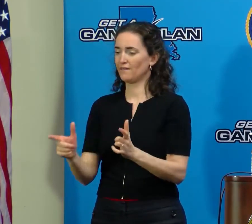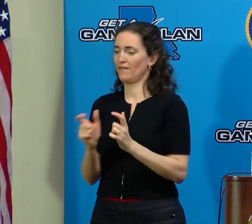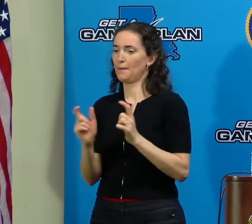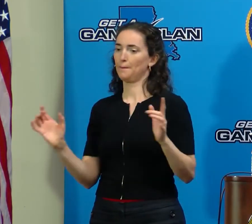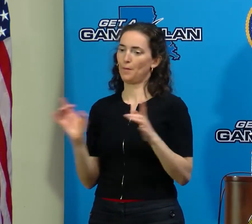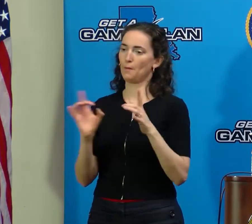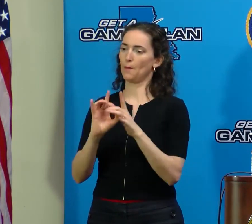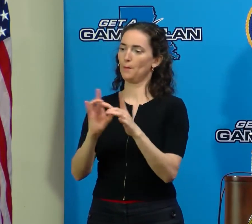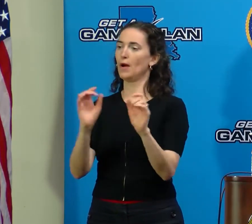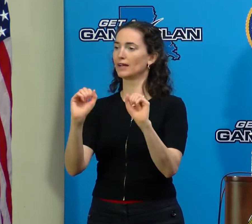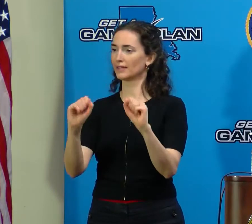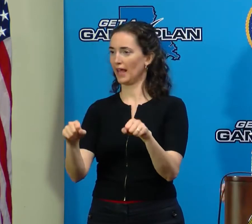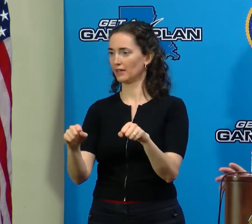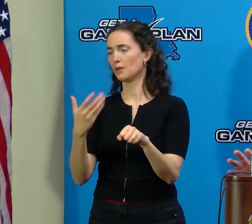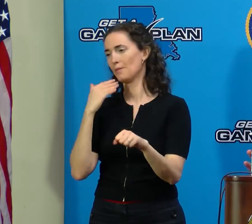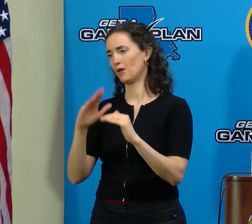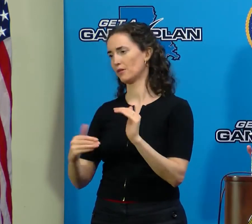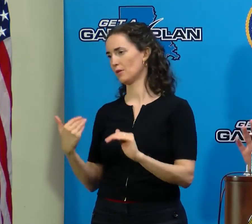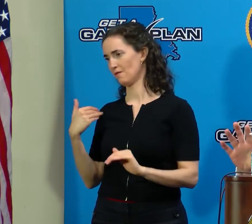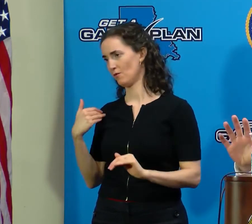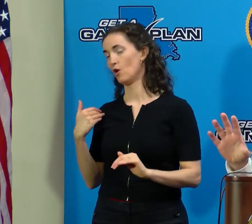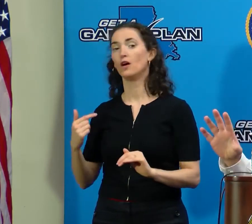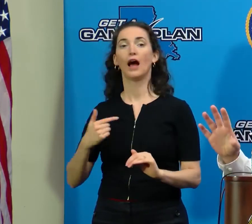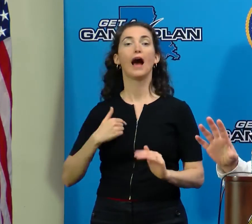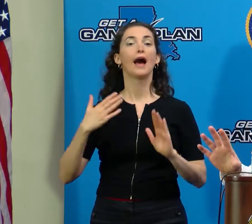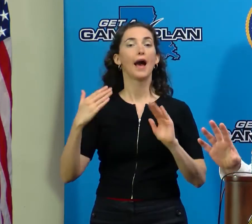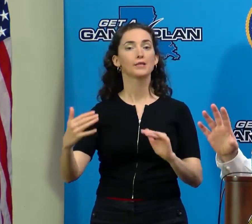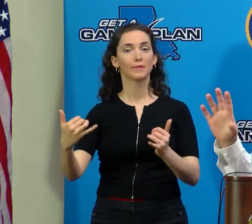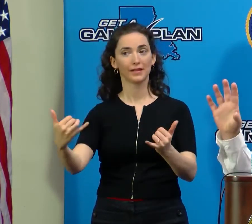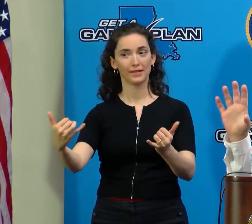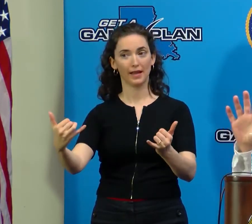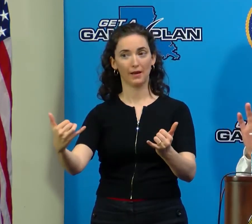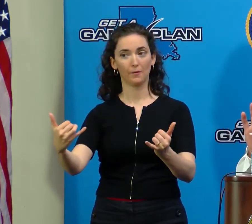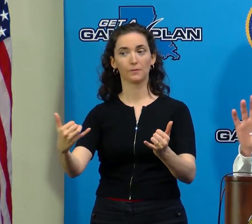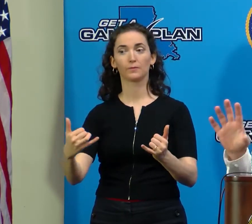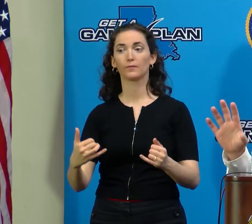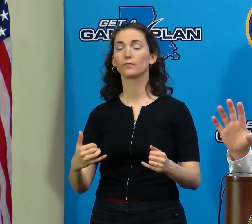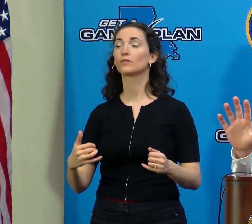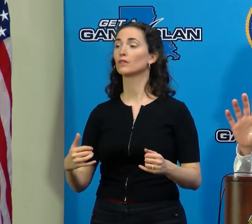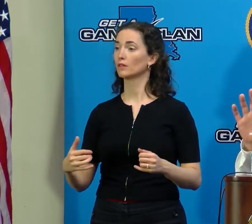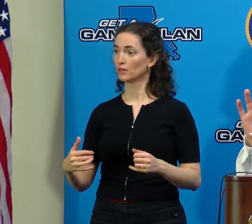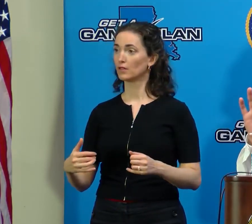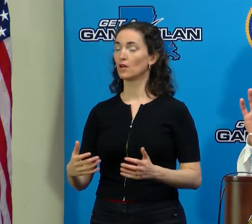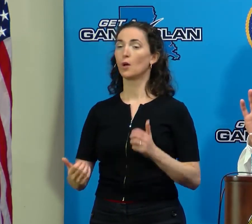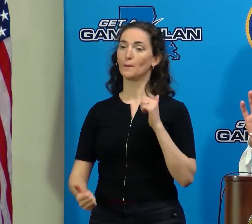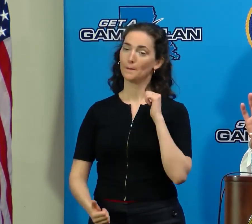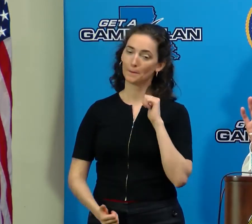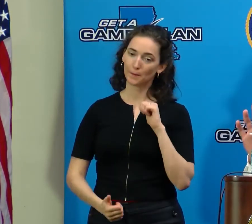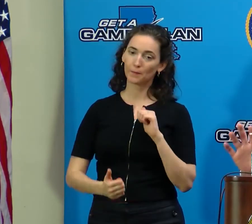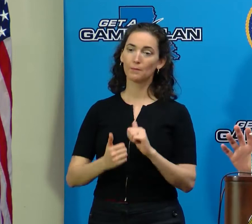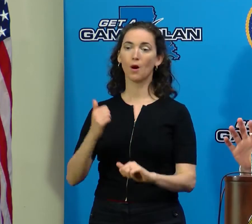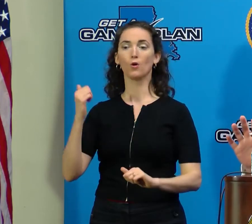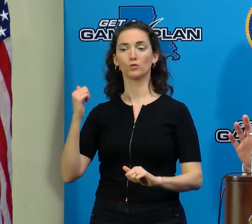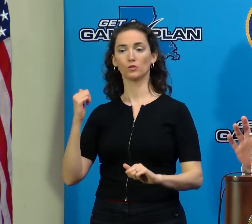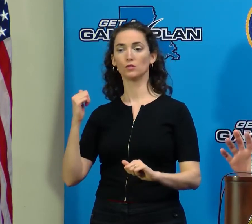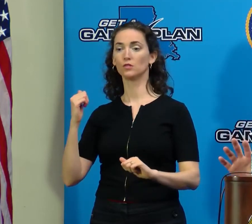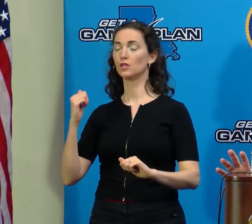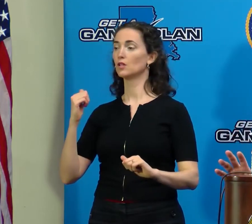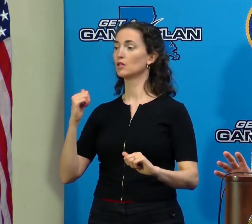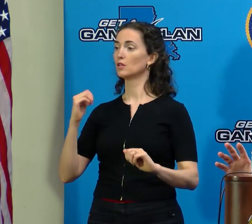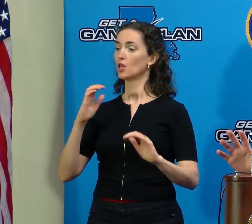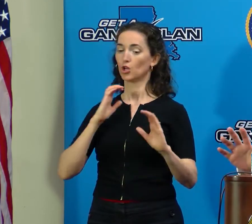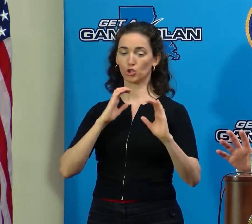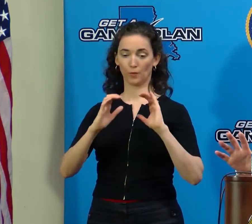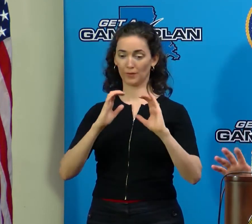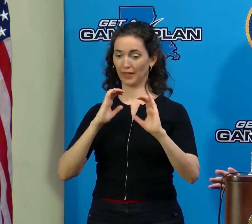I expect that right now, for example, the overwhelming majority of communications that need